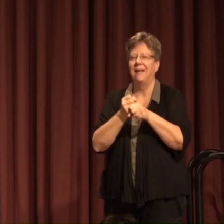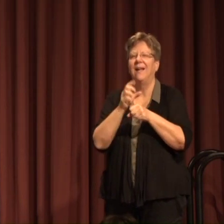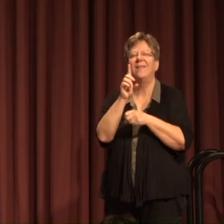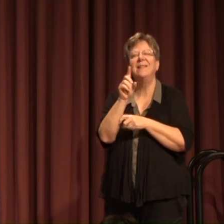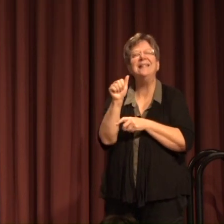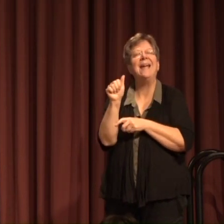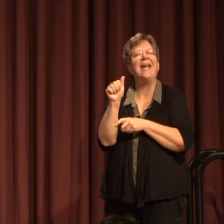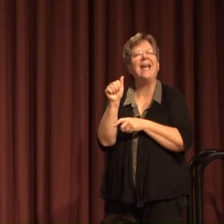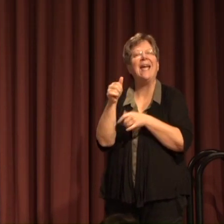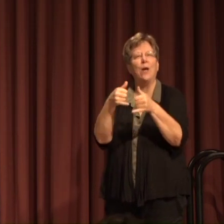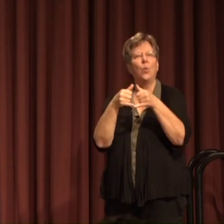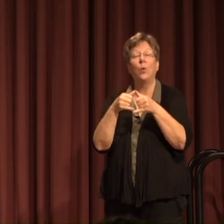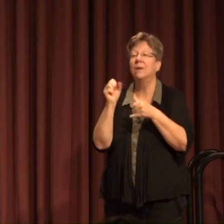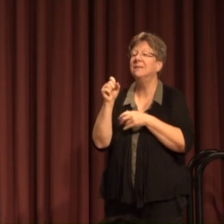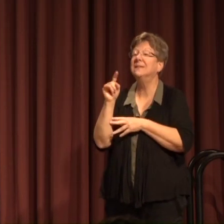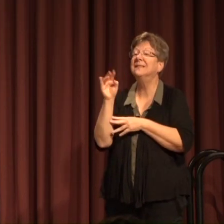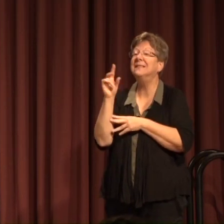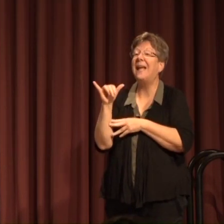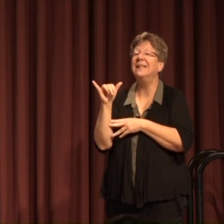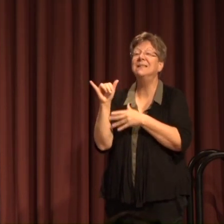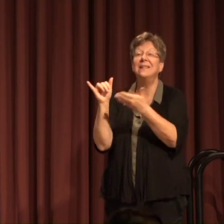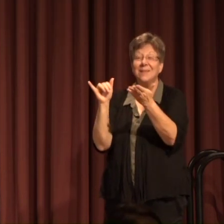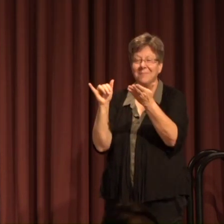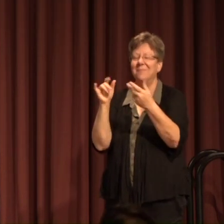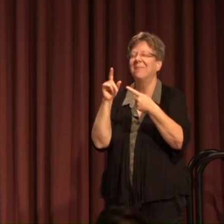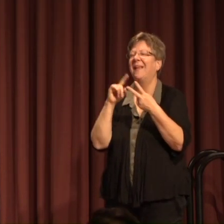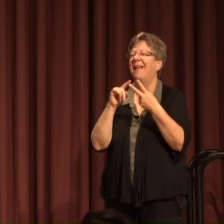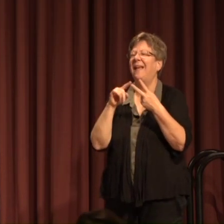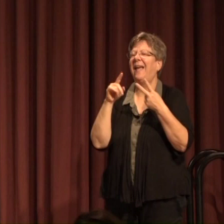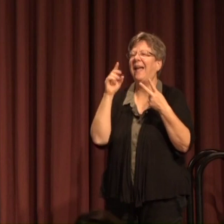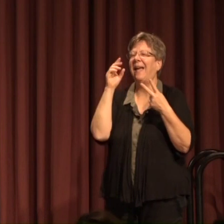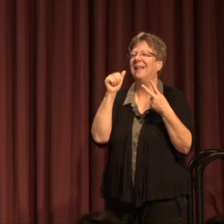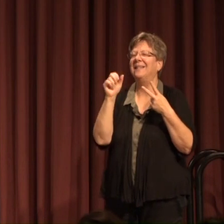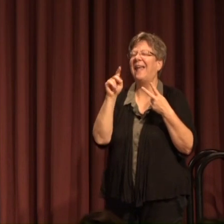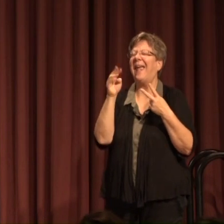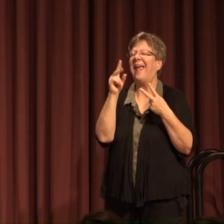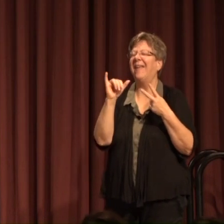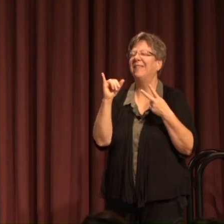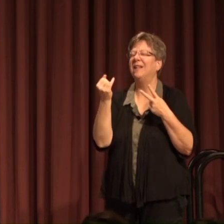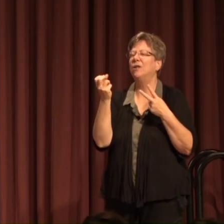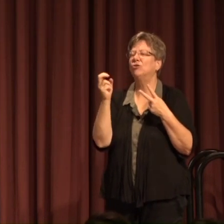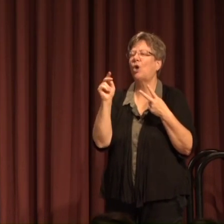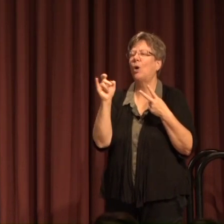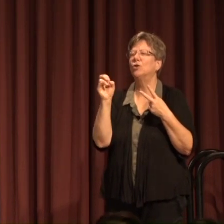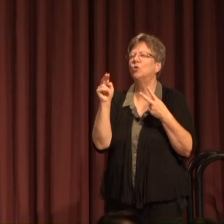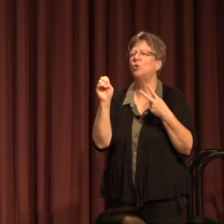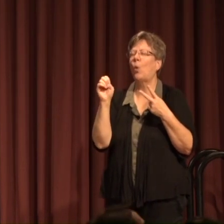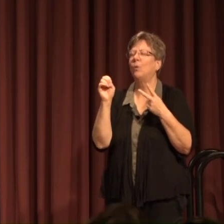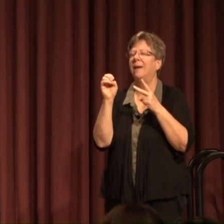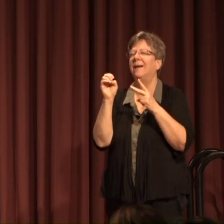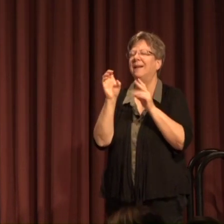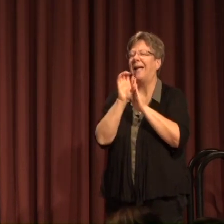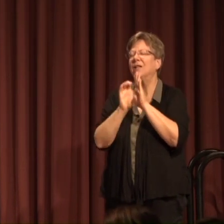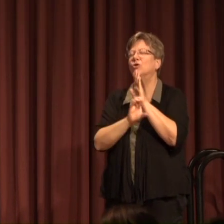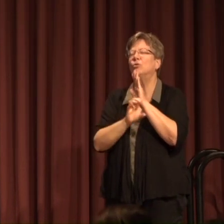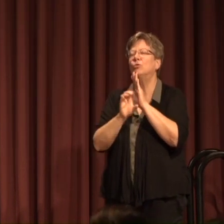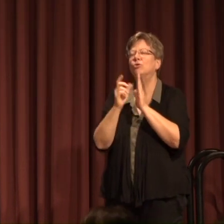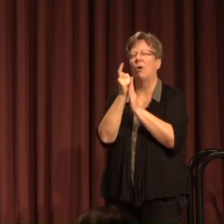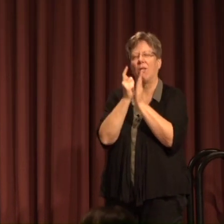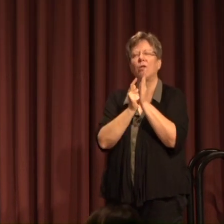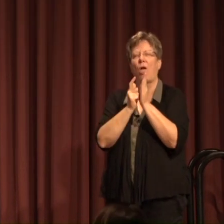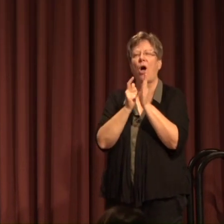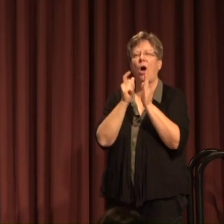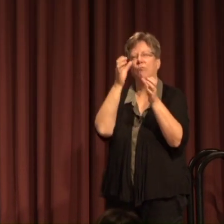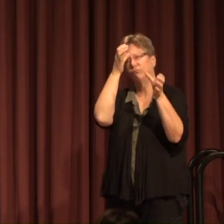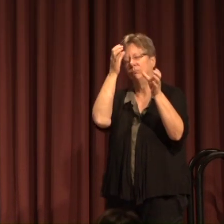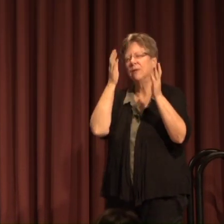last year Stacy and professor Anthony Johnstone our constitutional law scholarship scholar who works